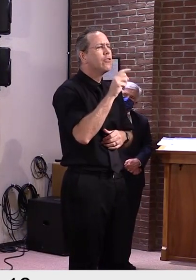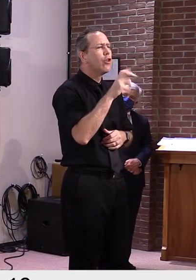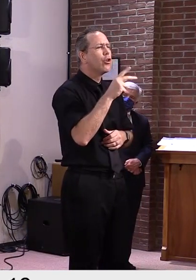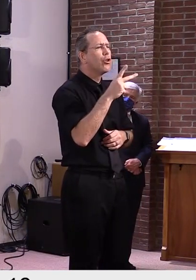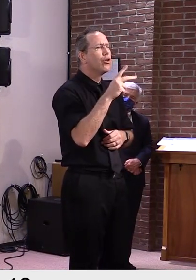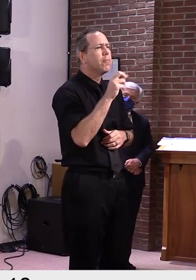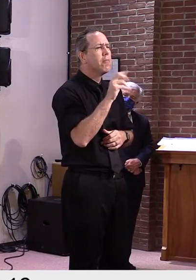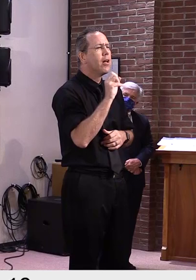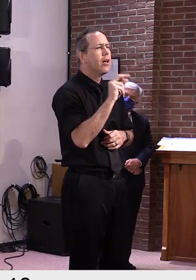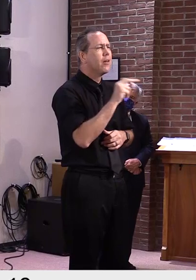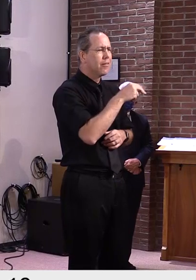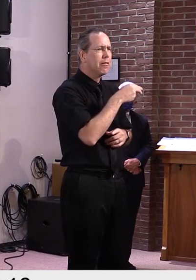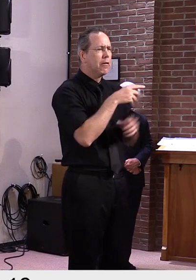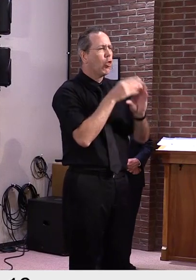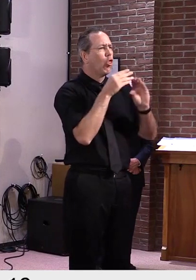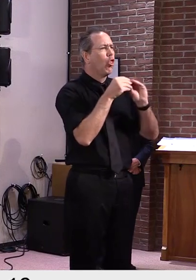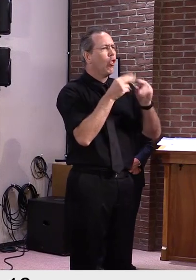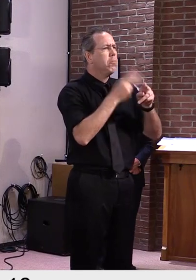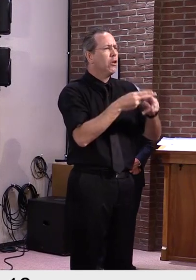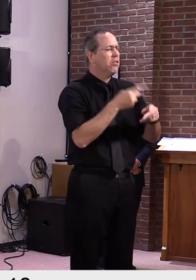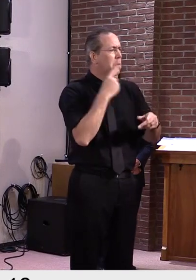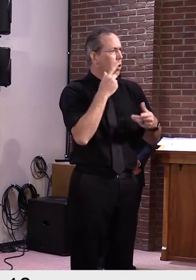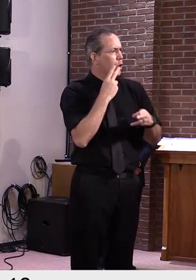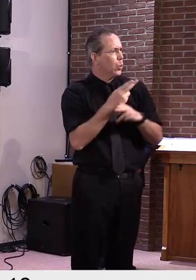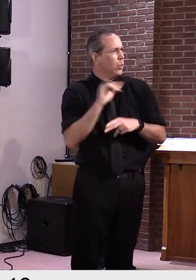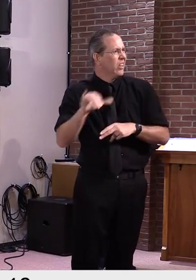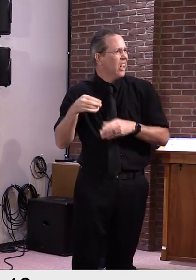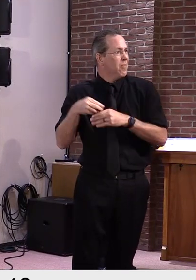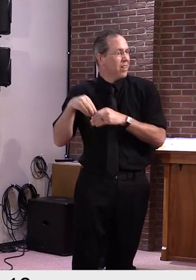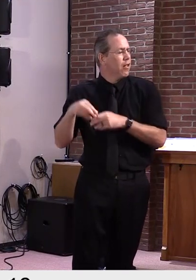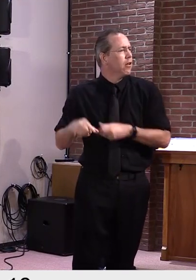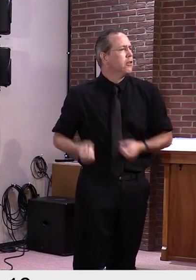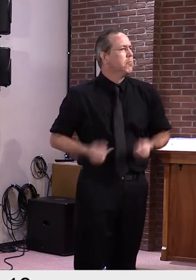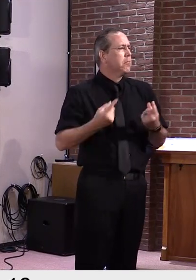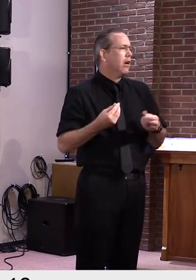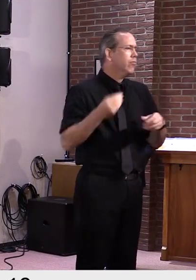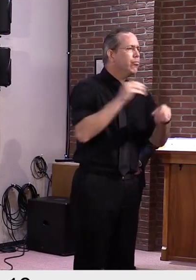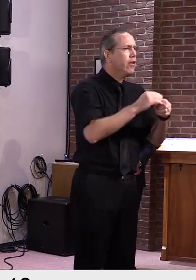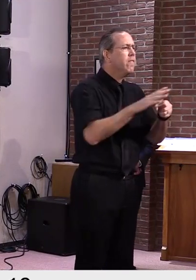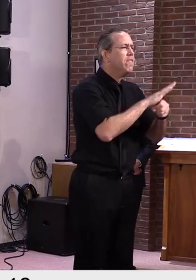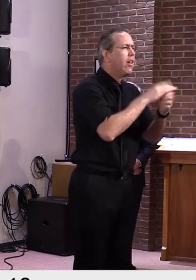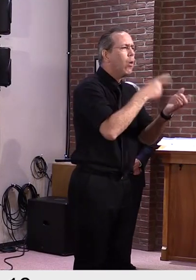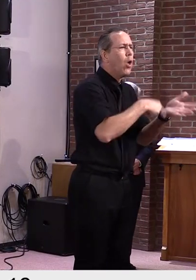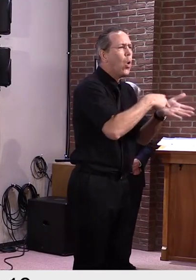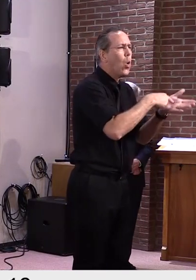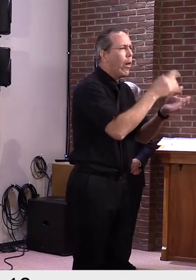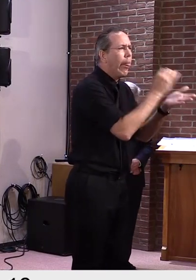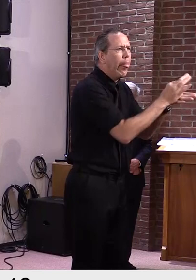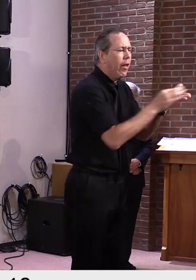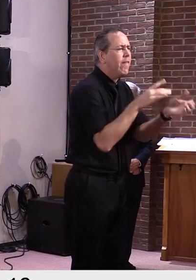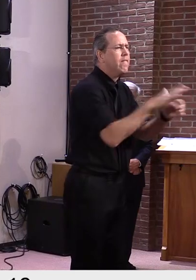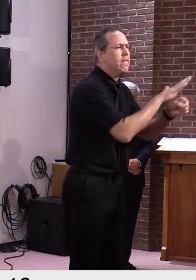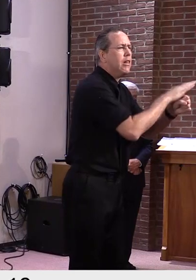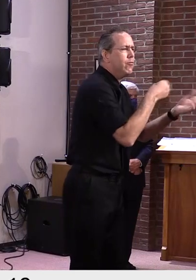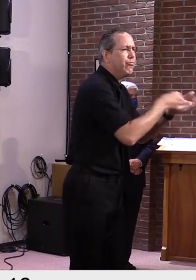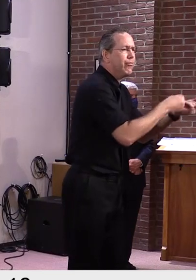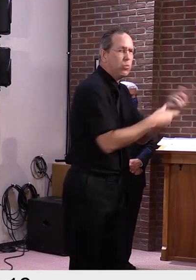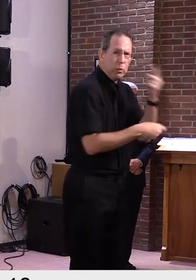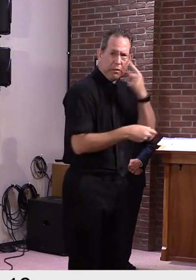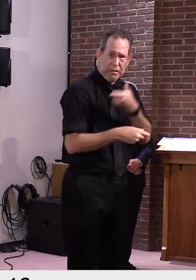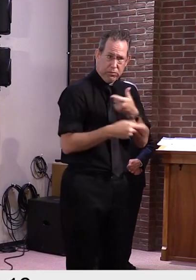balance of efficiencies, I'll say, with using some one-time money and so forth.